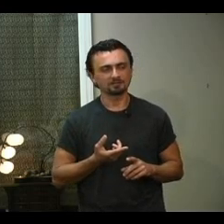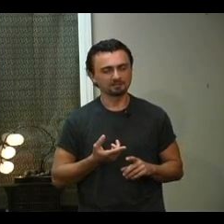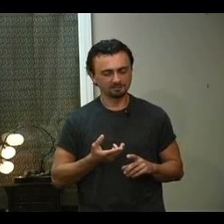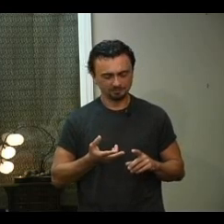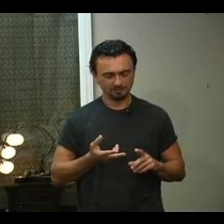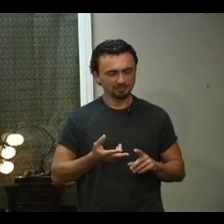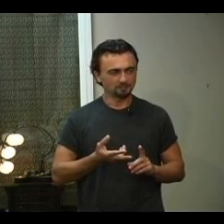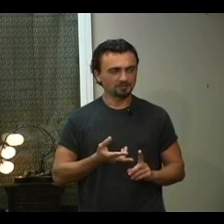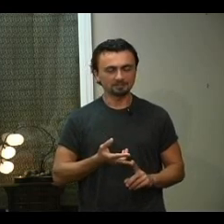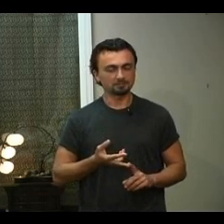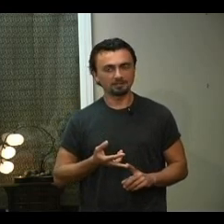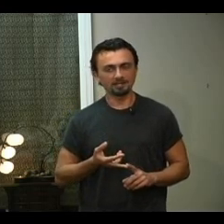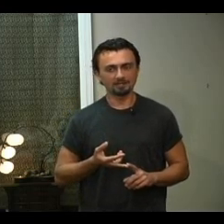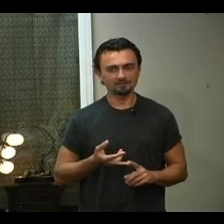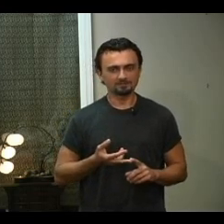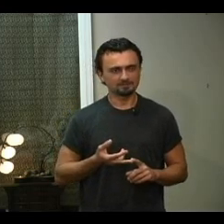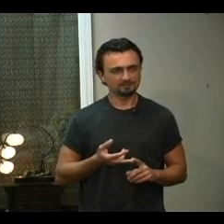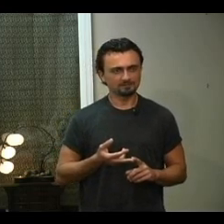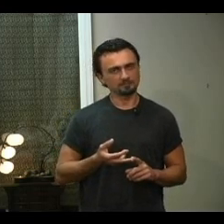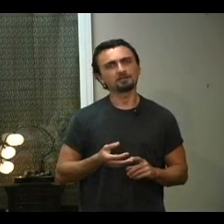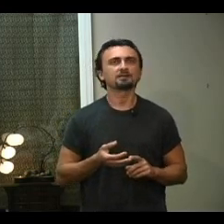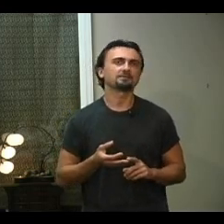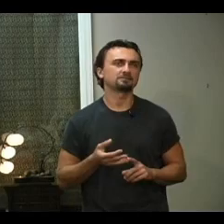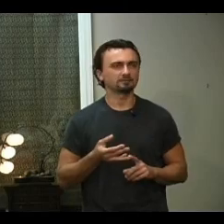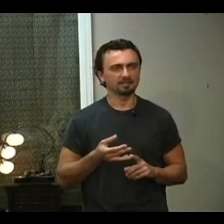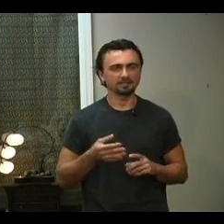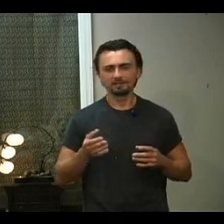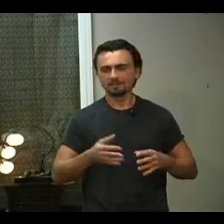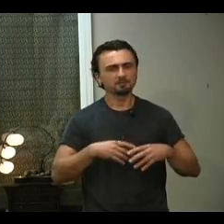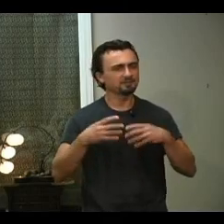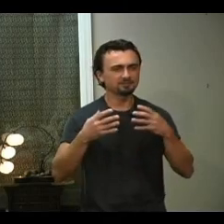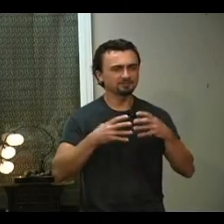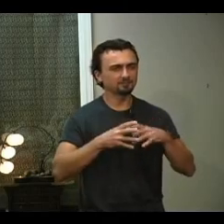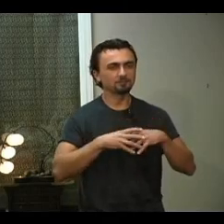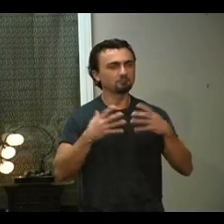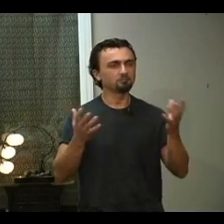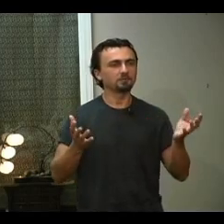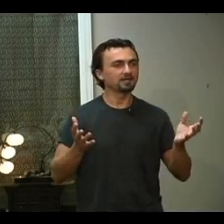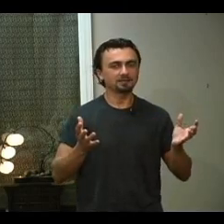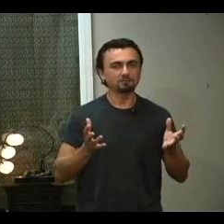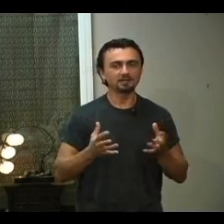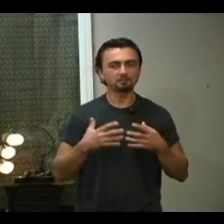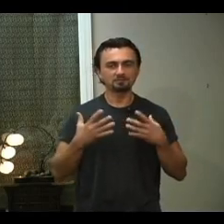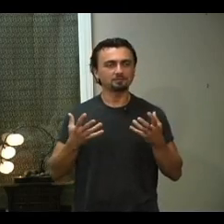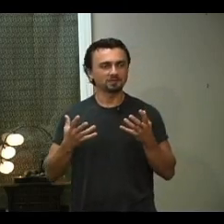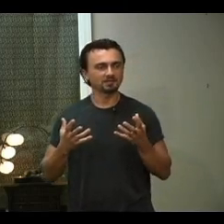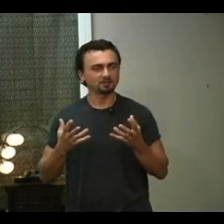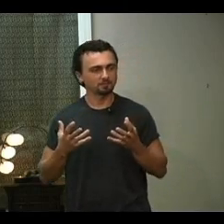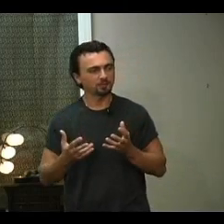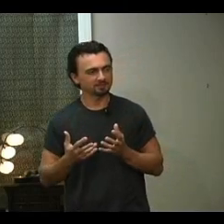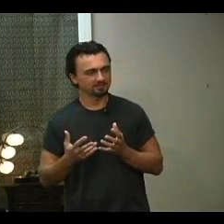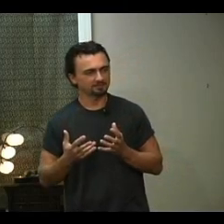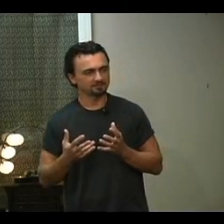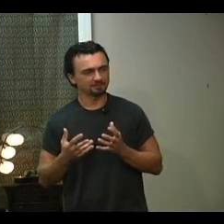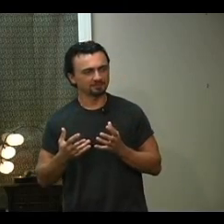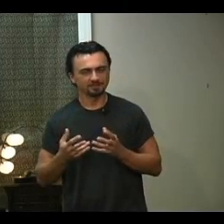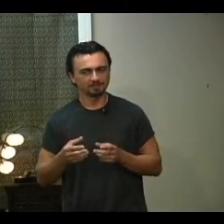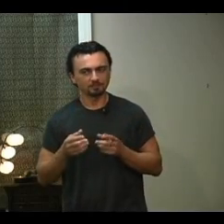I'm getting relaxed My neck is relaxed I mean Just Make up something Positive The